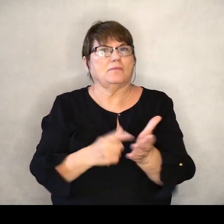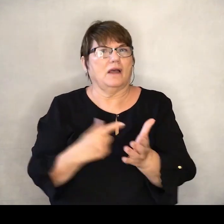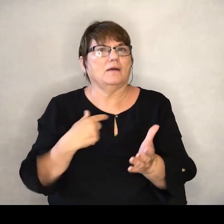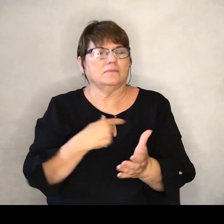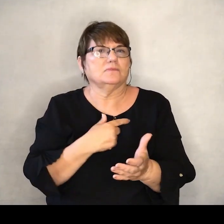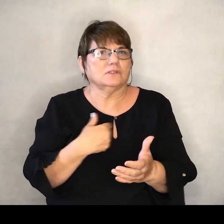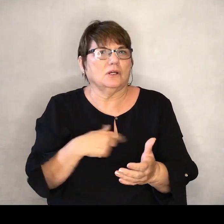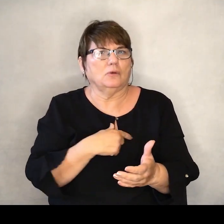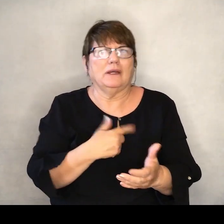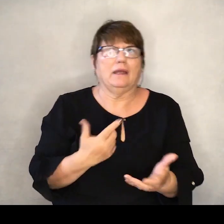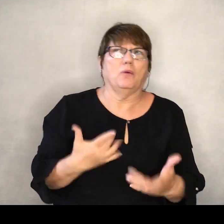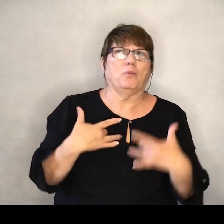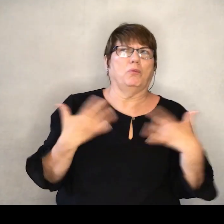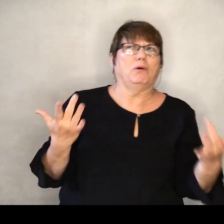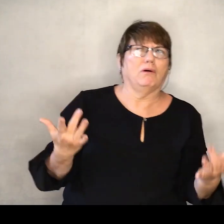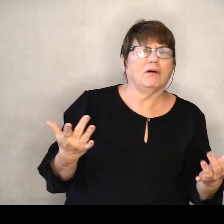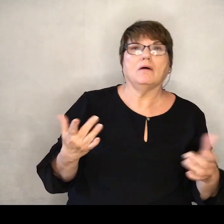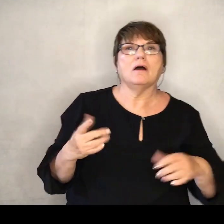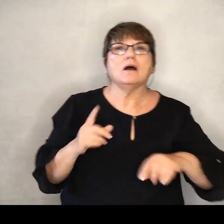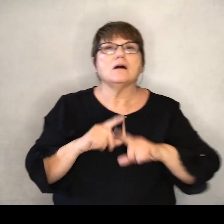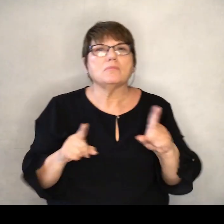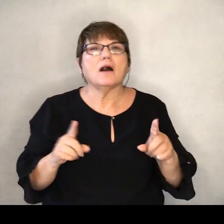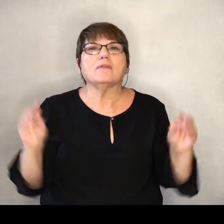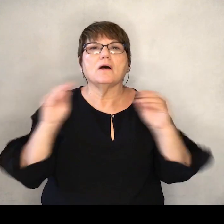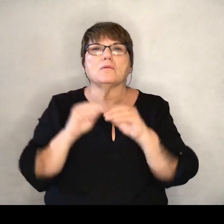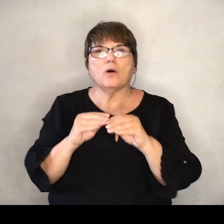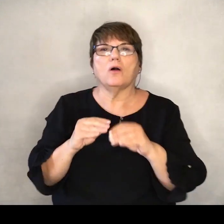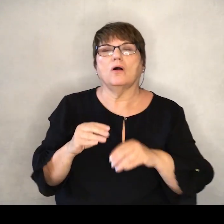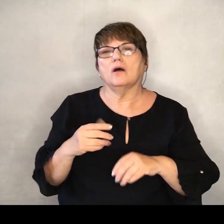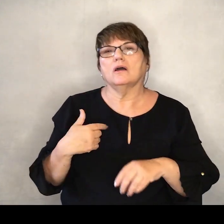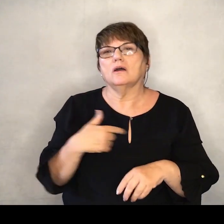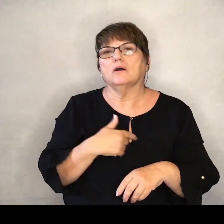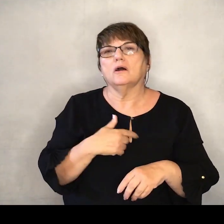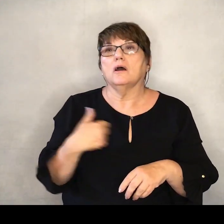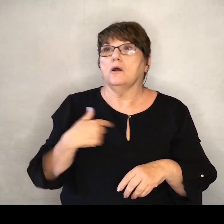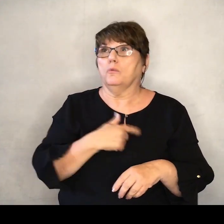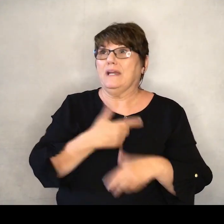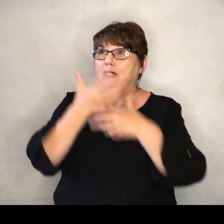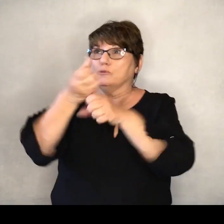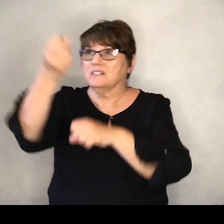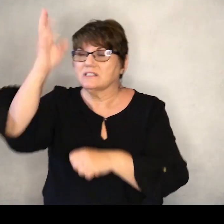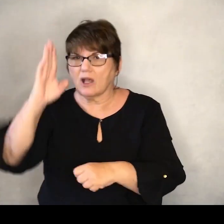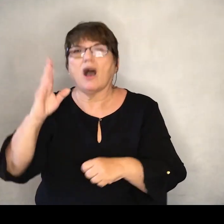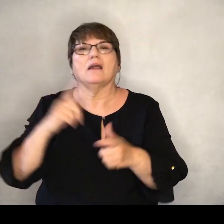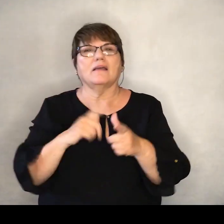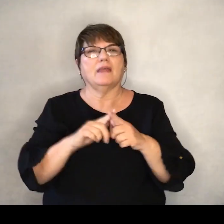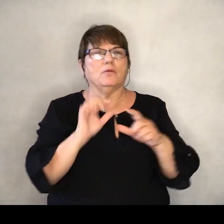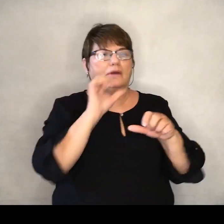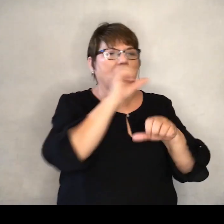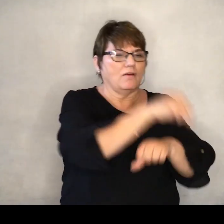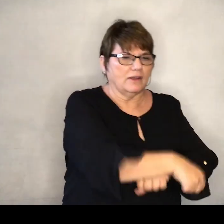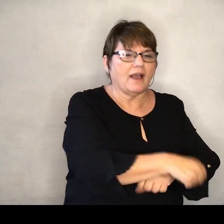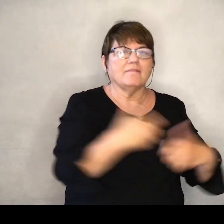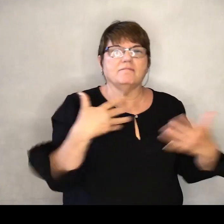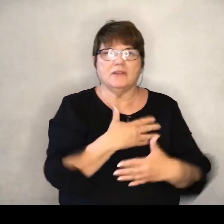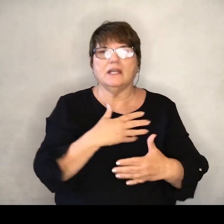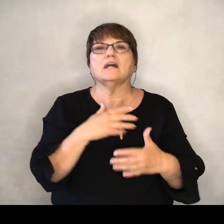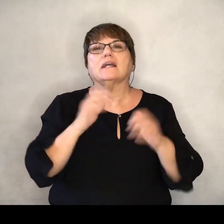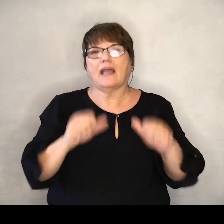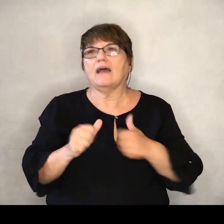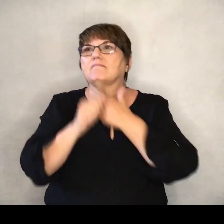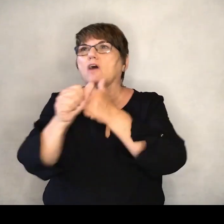trust in God, the more likely we will be able to overcome our fear of following him wherever